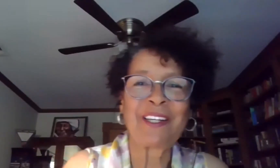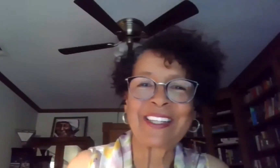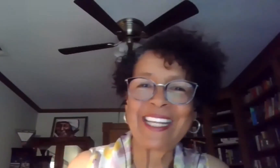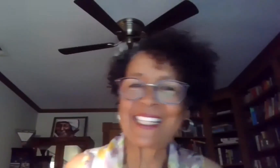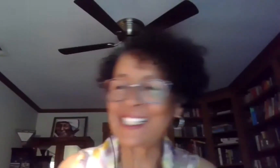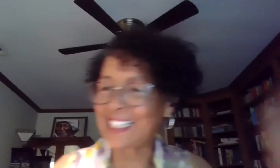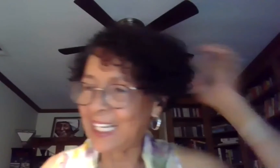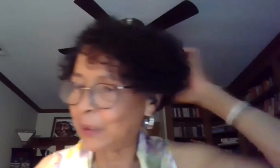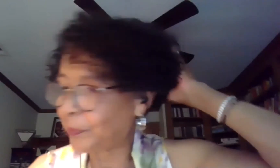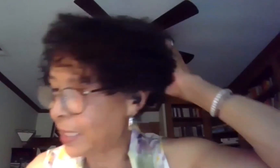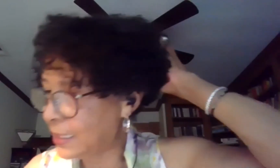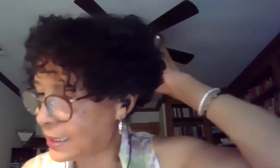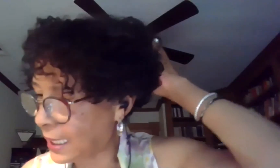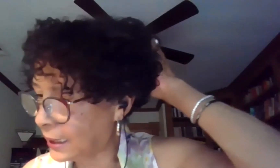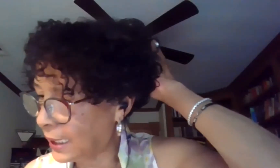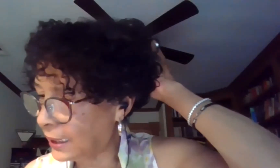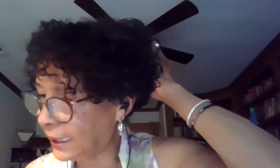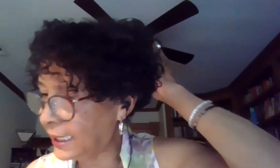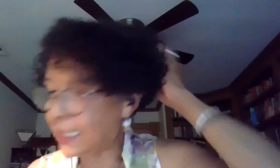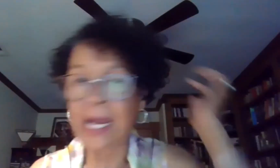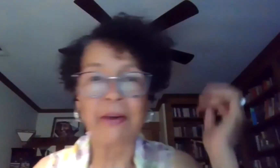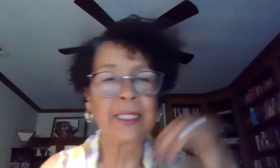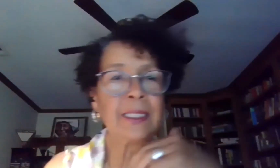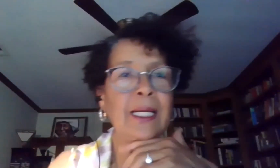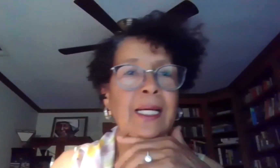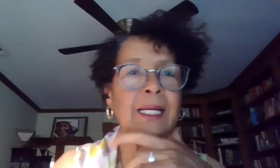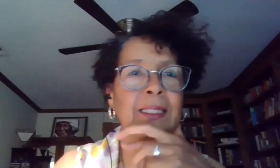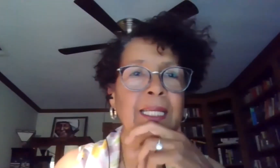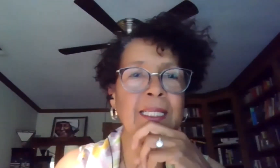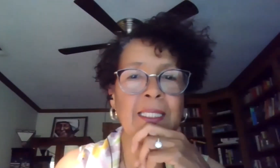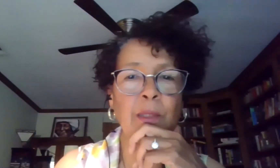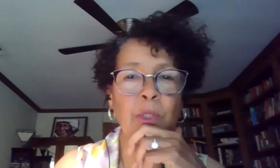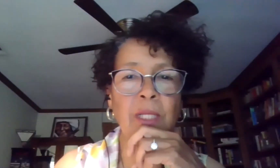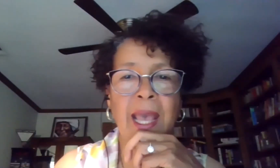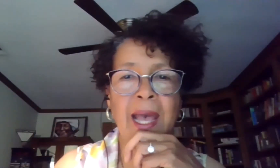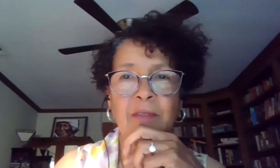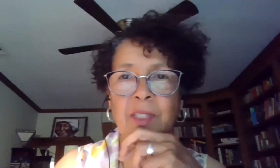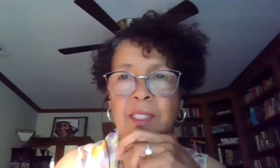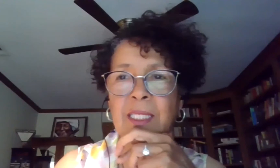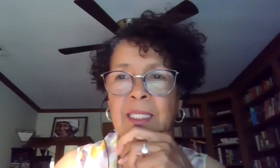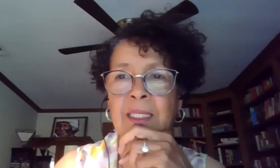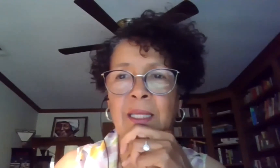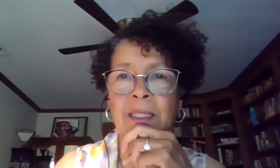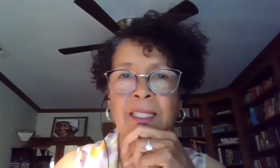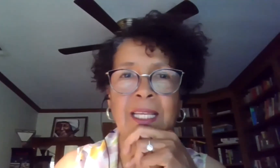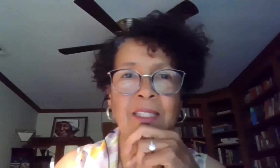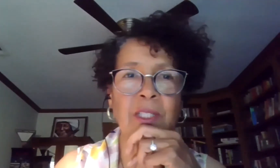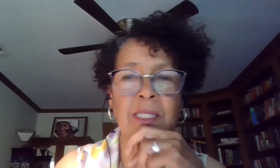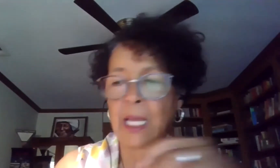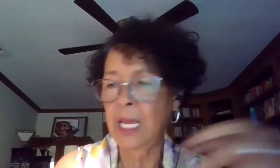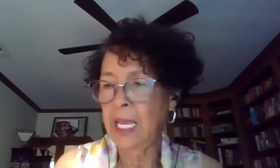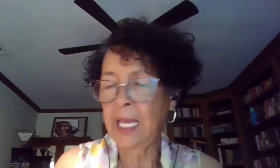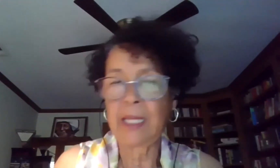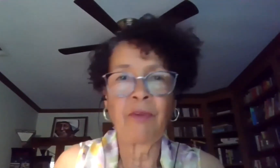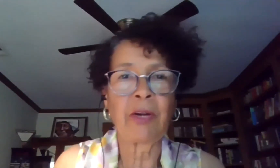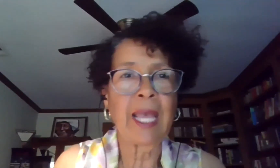speaker is Lita Heron. Lita is a community activist in Los Angeles